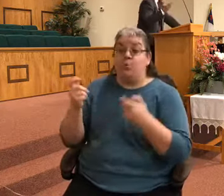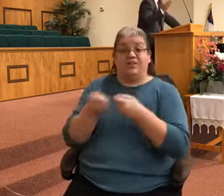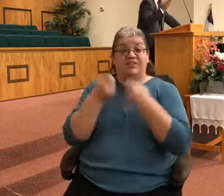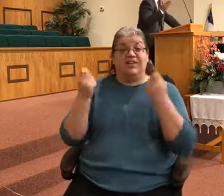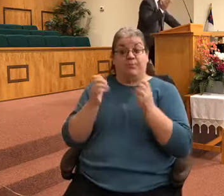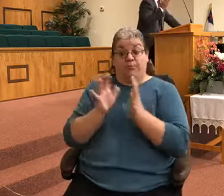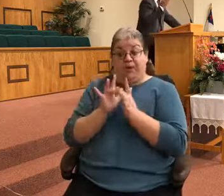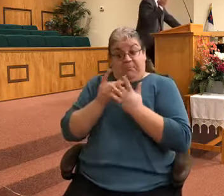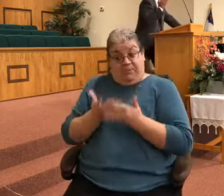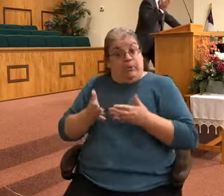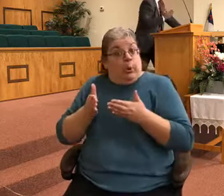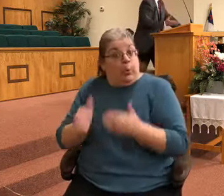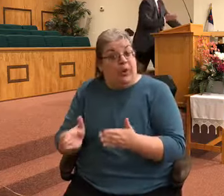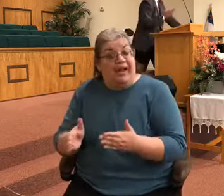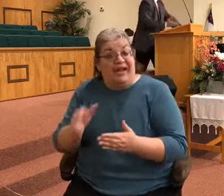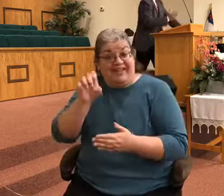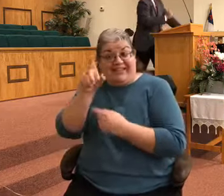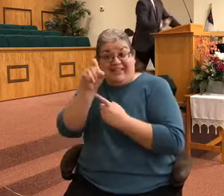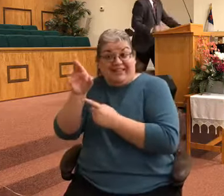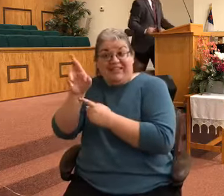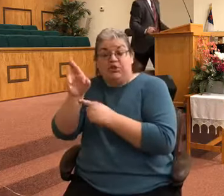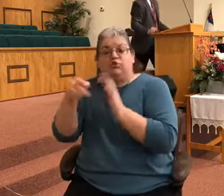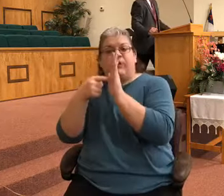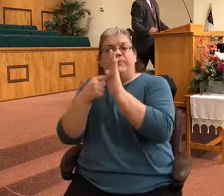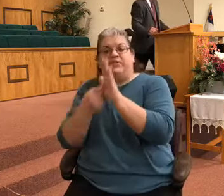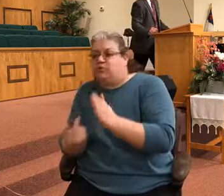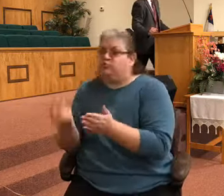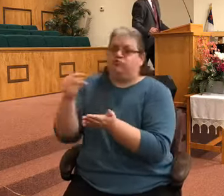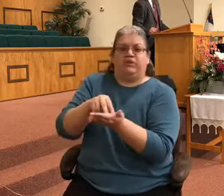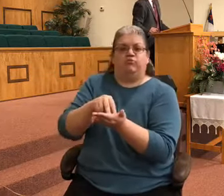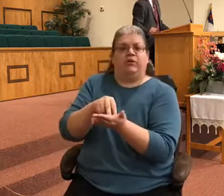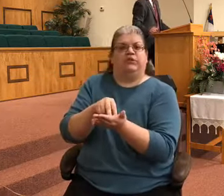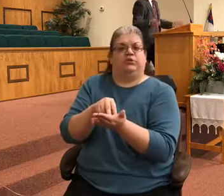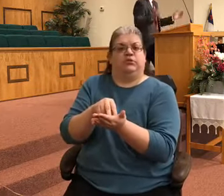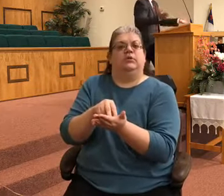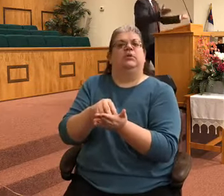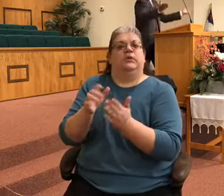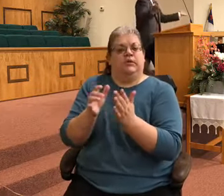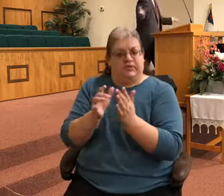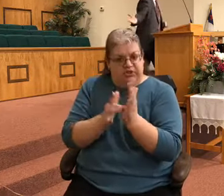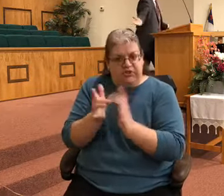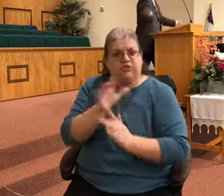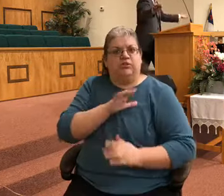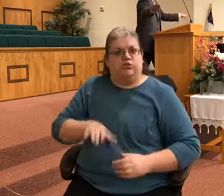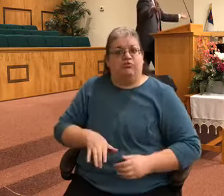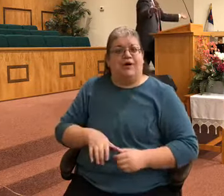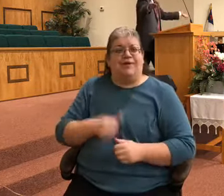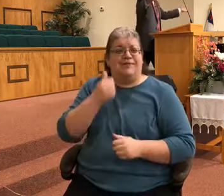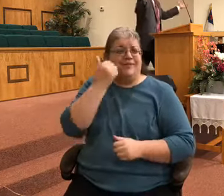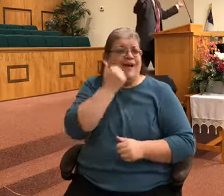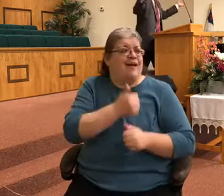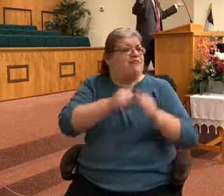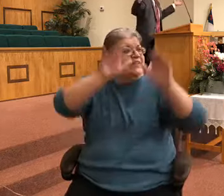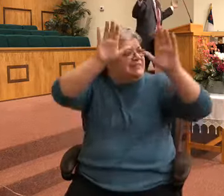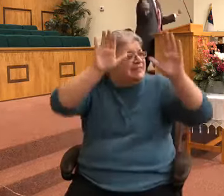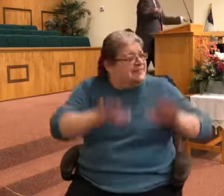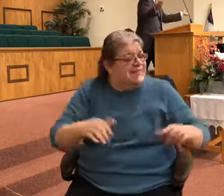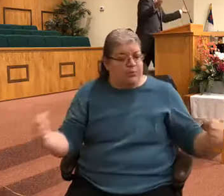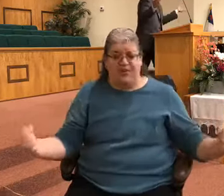represents the resurrection of the Lord Jesus Christ. Every Sunday we gather together, it's